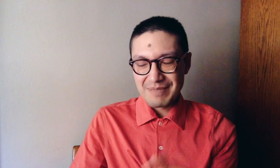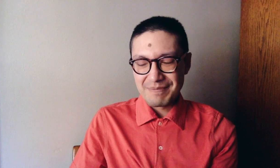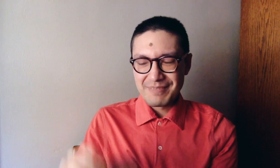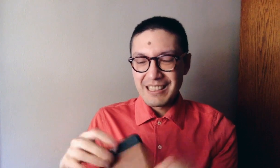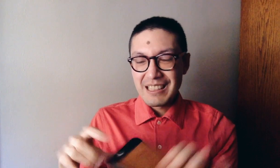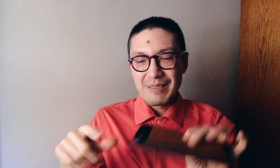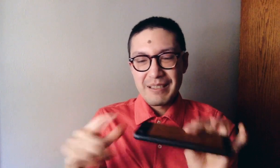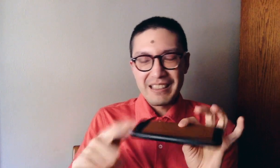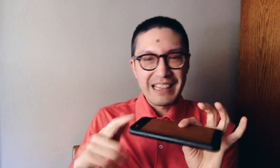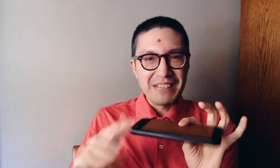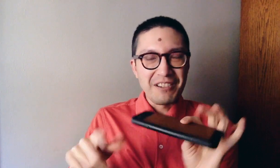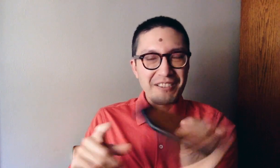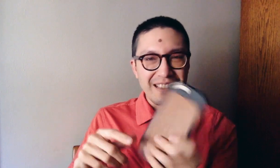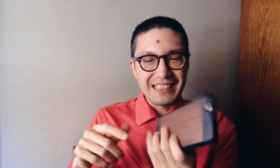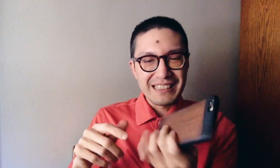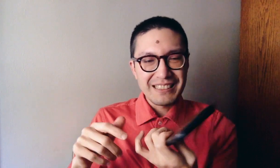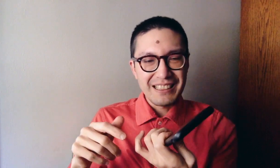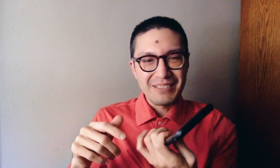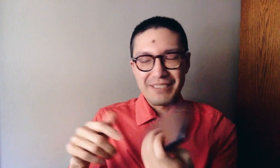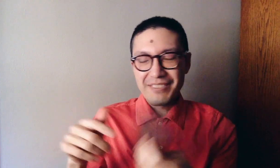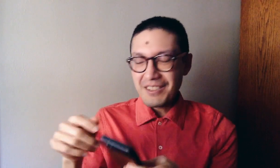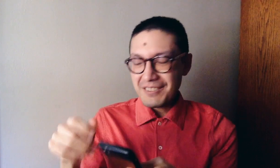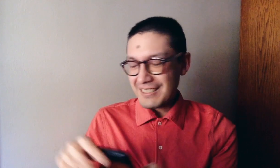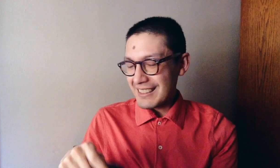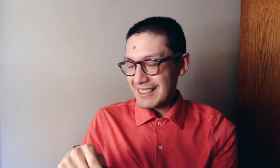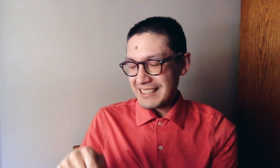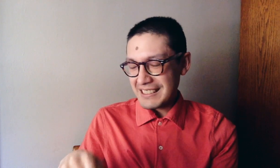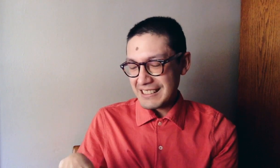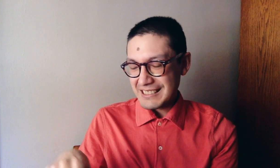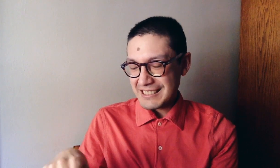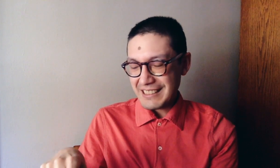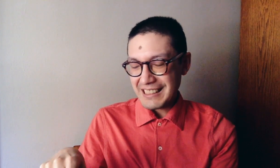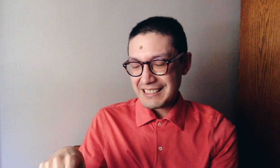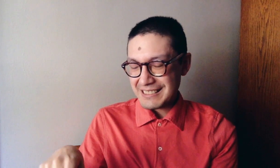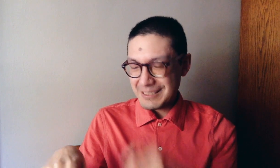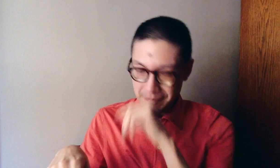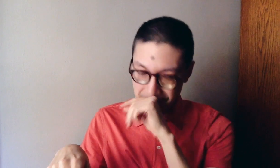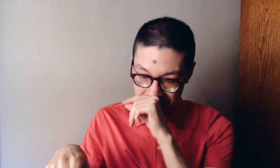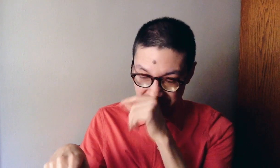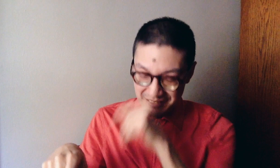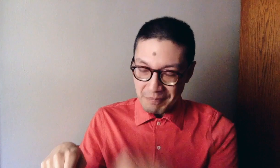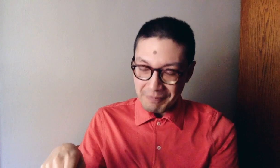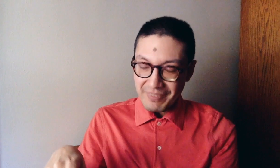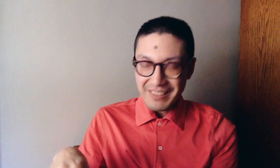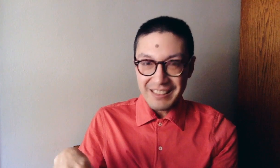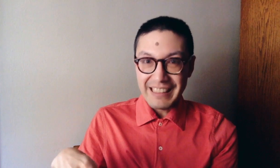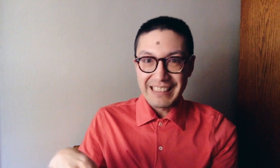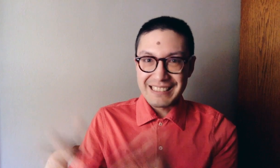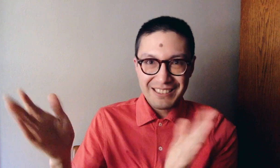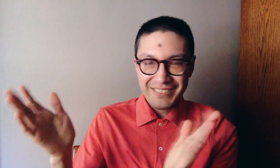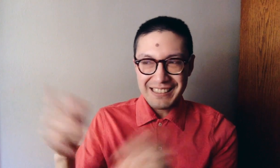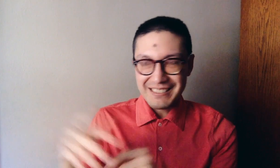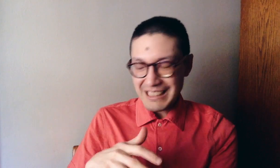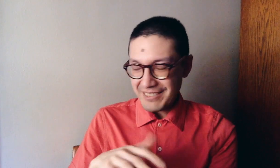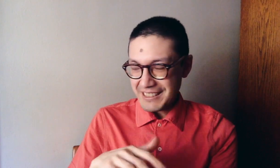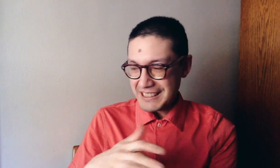uh, anamorphic lens on my phone. Uh, so that's the latest phase of that project.